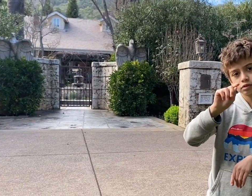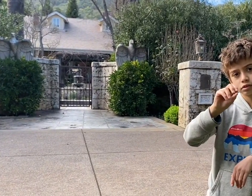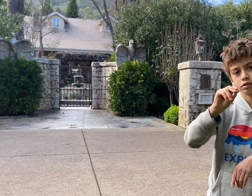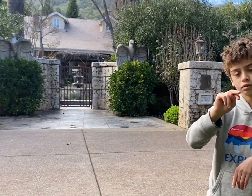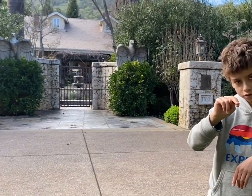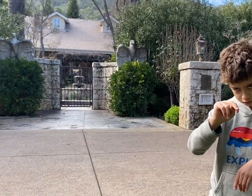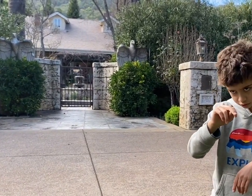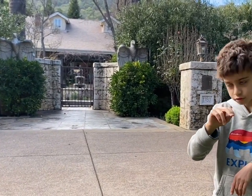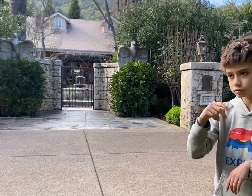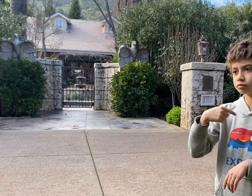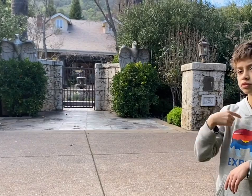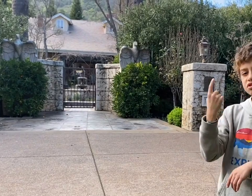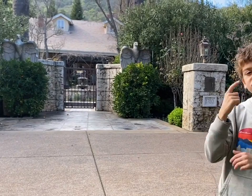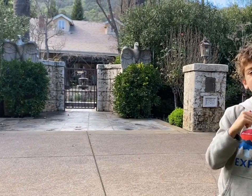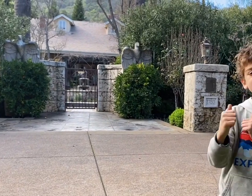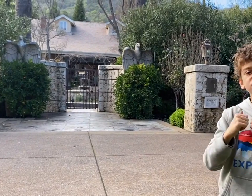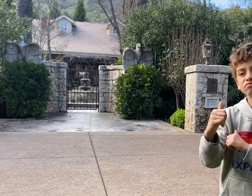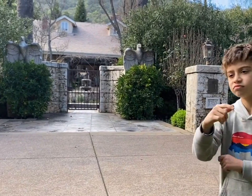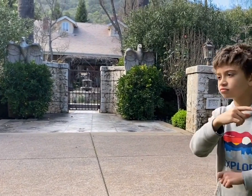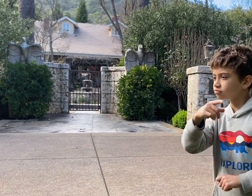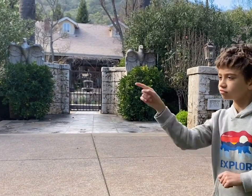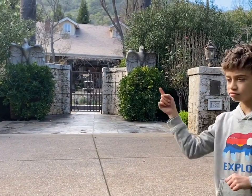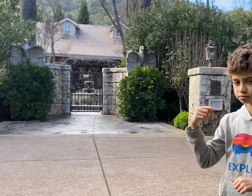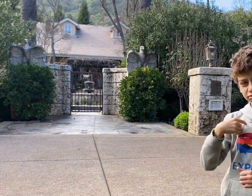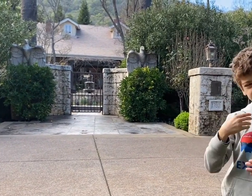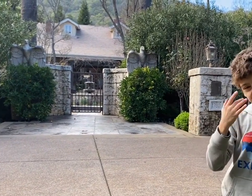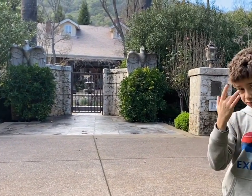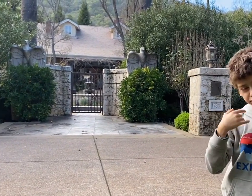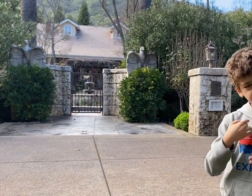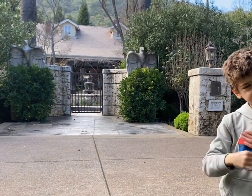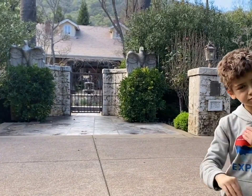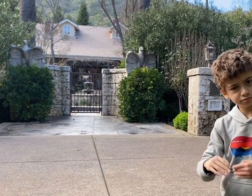I was born and raised here and I always thought this was a prime spot for John